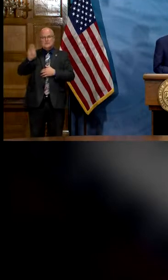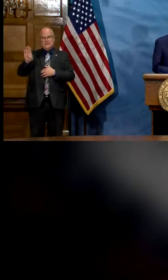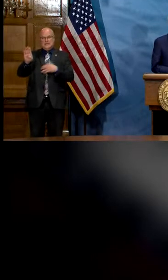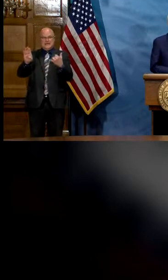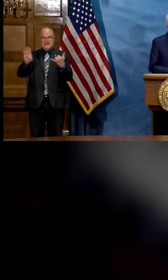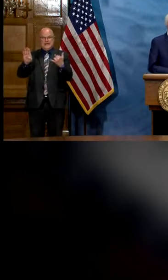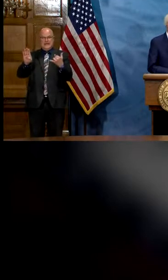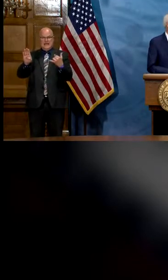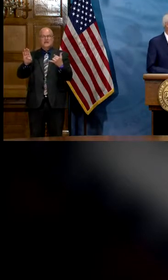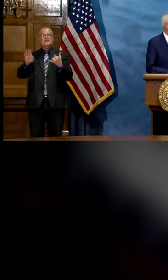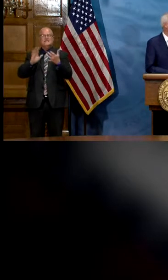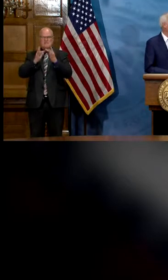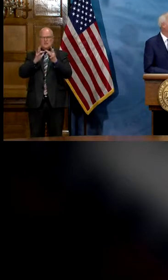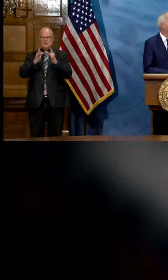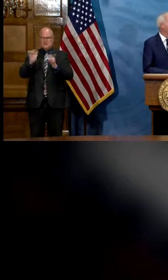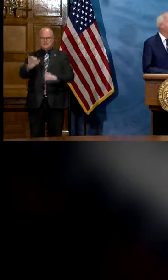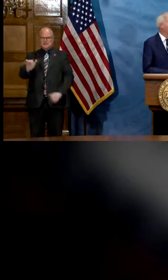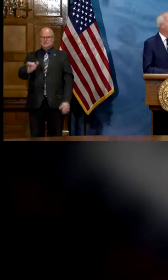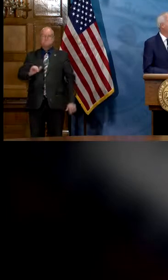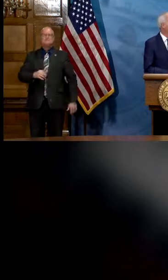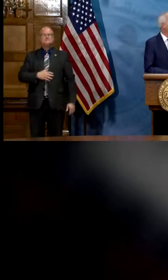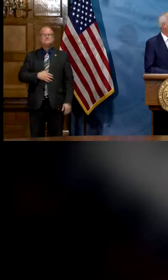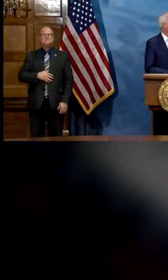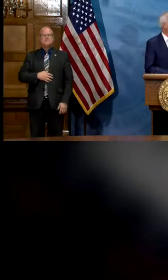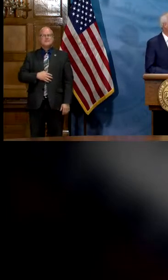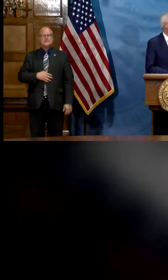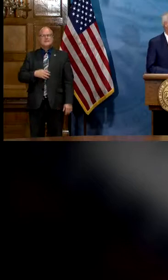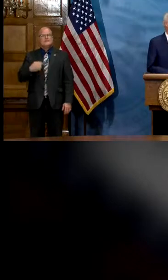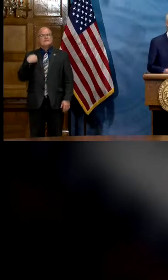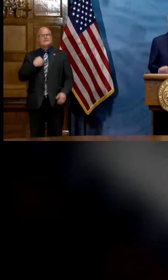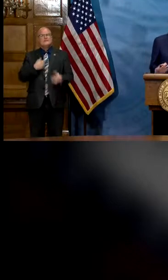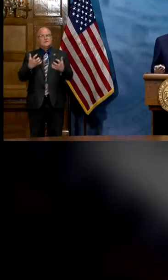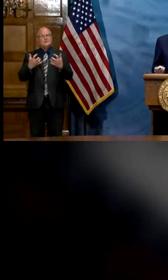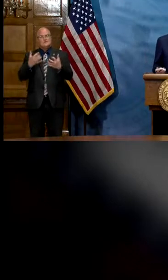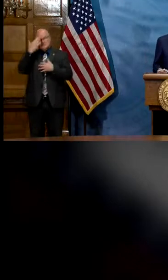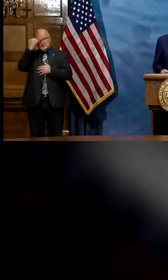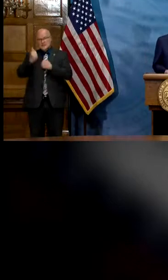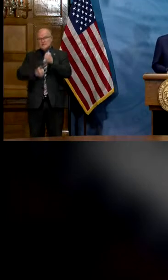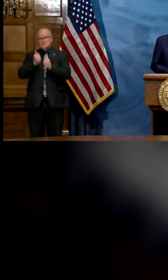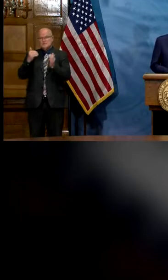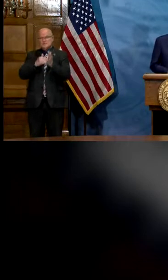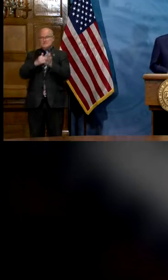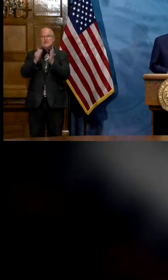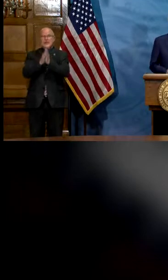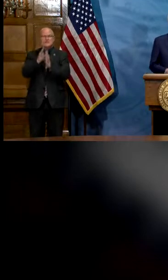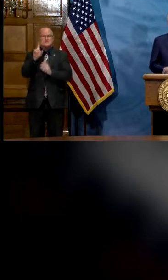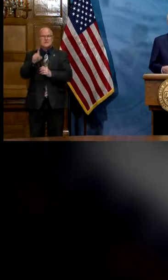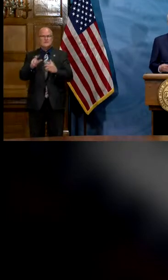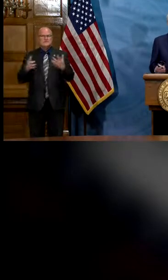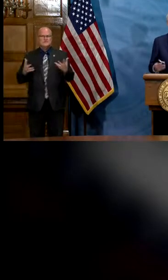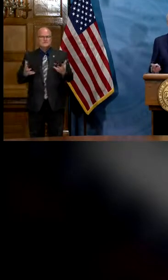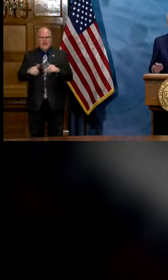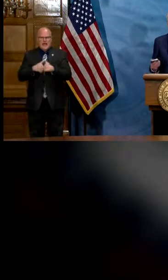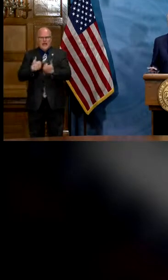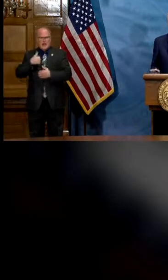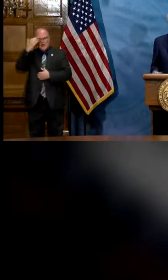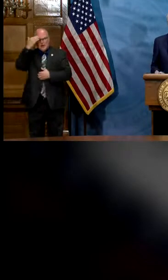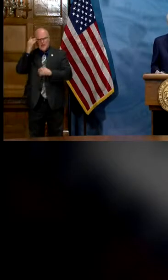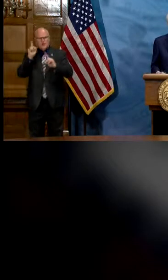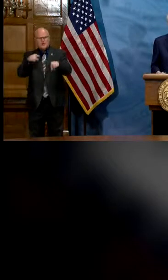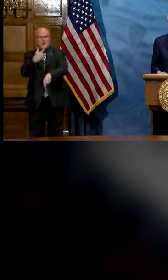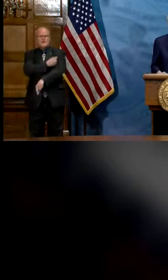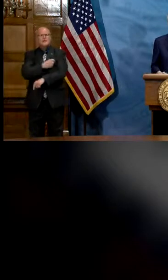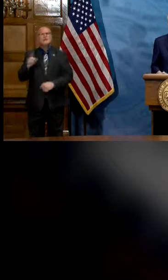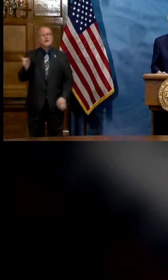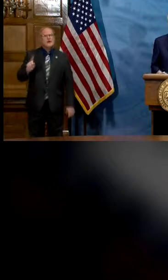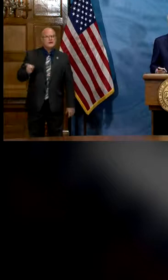and that's all up at the website as well and then we wanted to because the most frequently asked question is how do i know where to go to